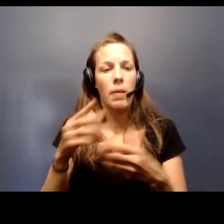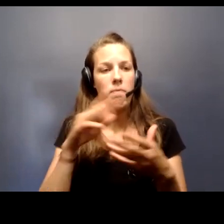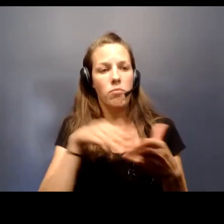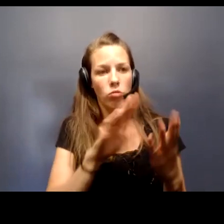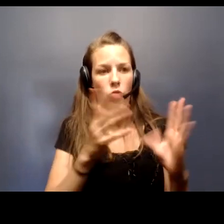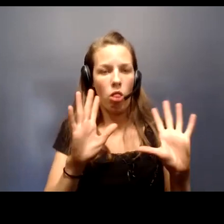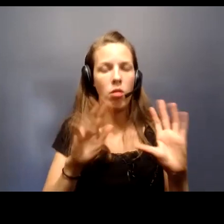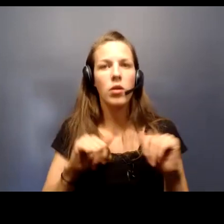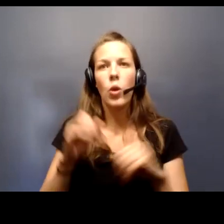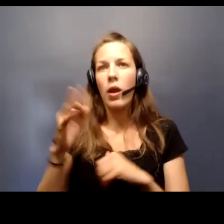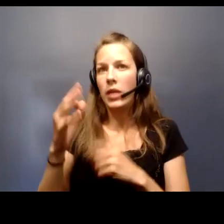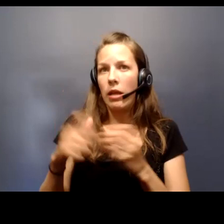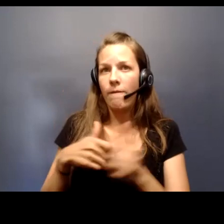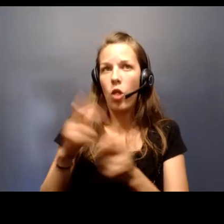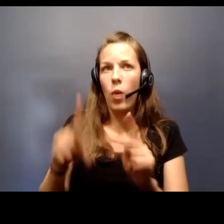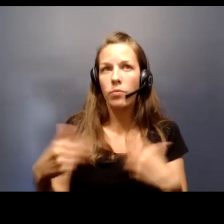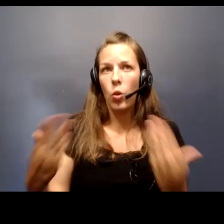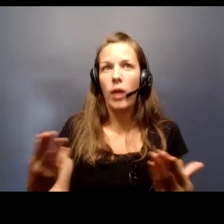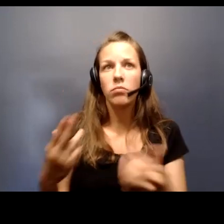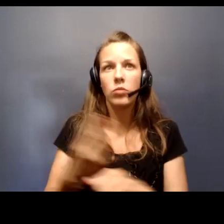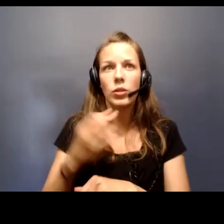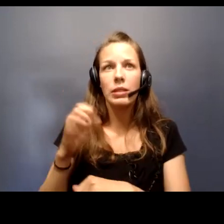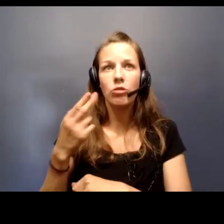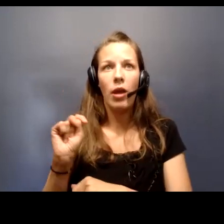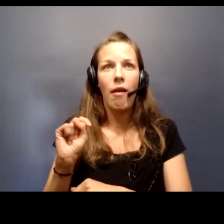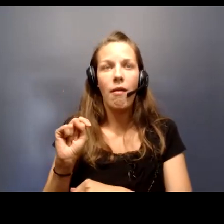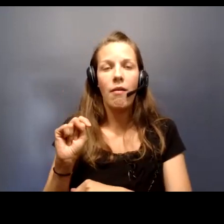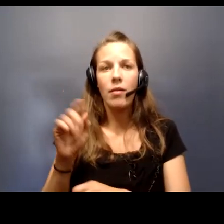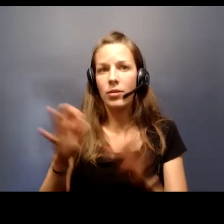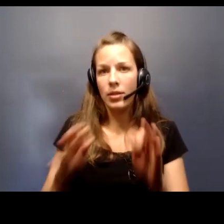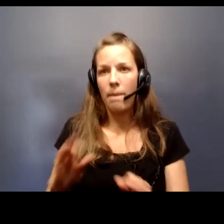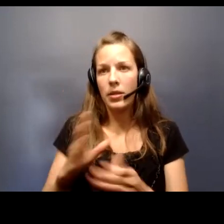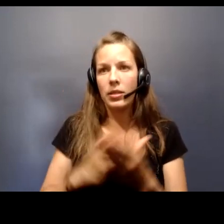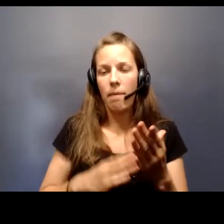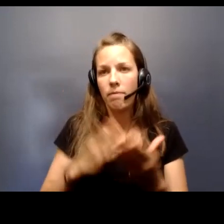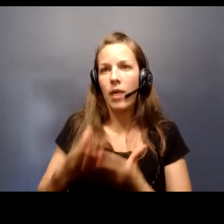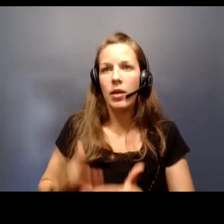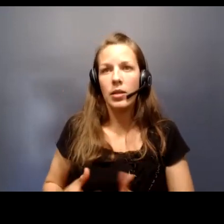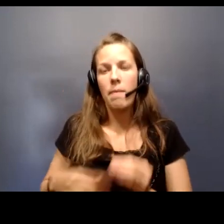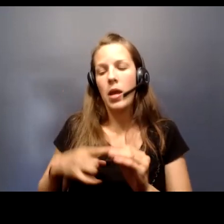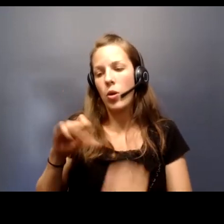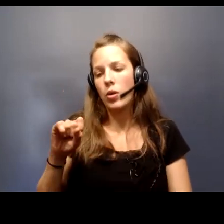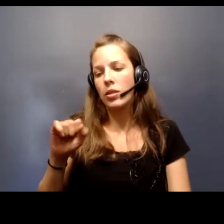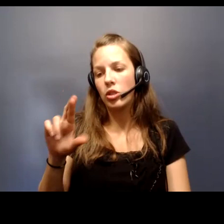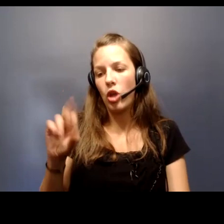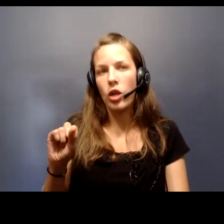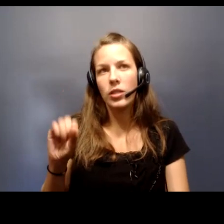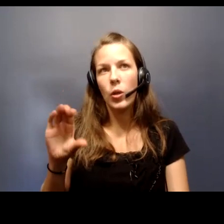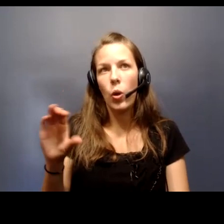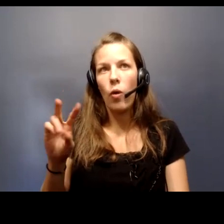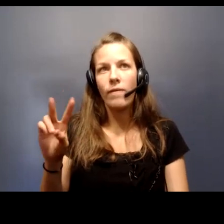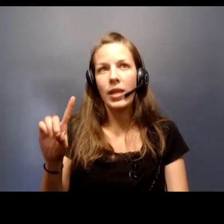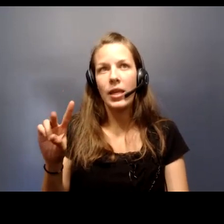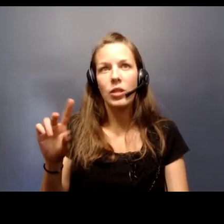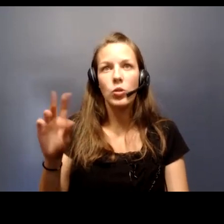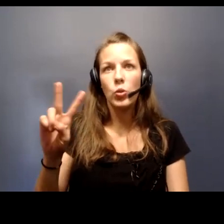those so if there's any follow-ups, please type them into the chat. You did explain some of the pertinent facts about the SARS-CoV-2 that we didn't know